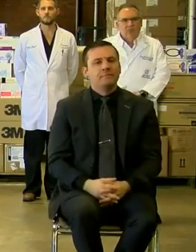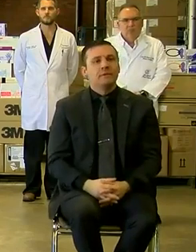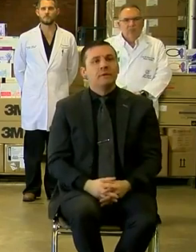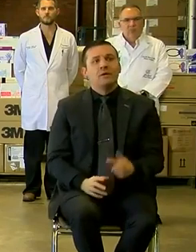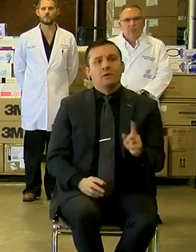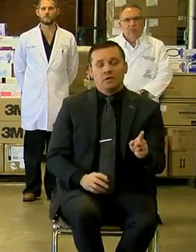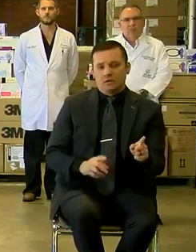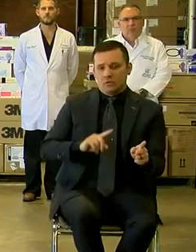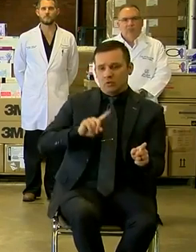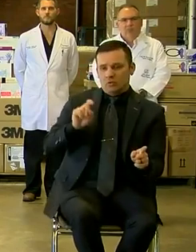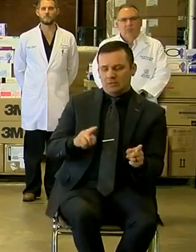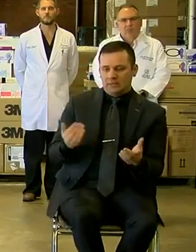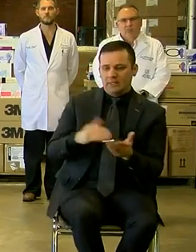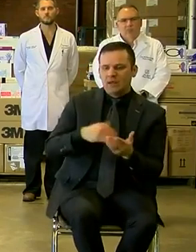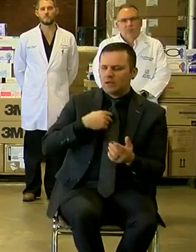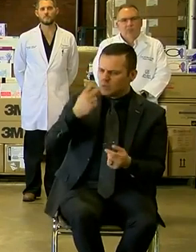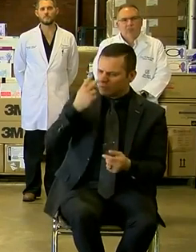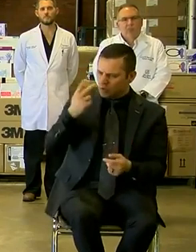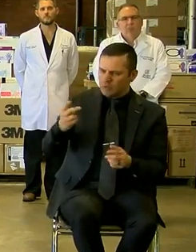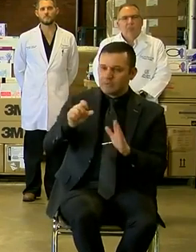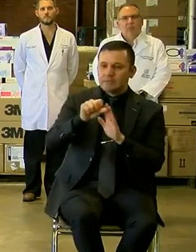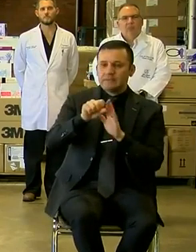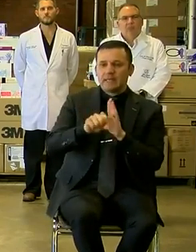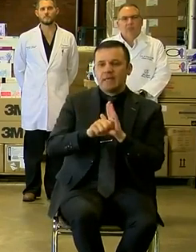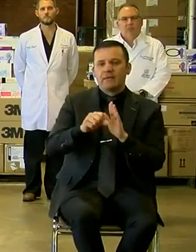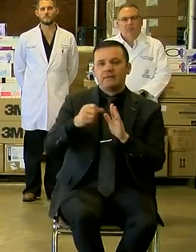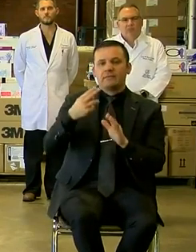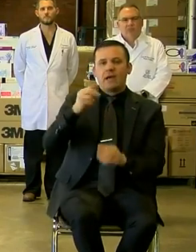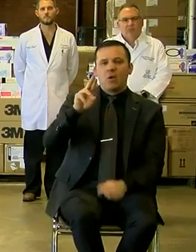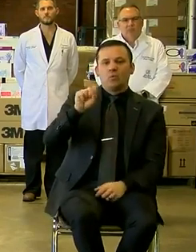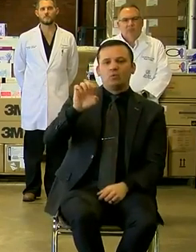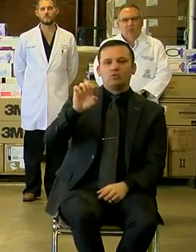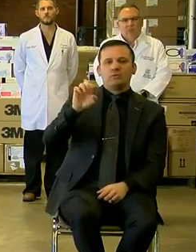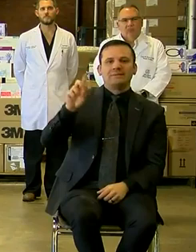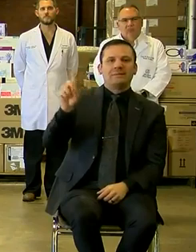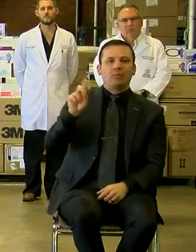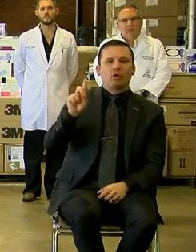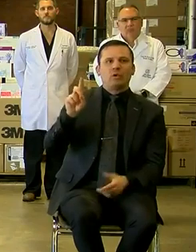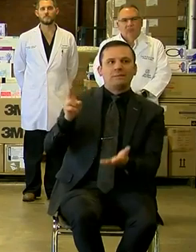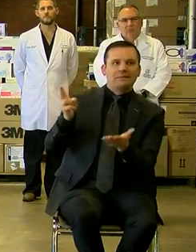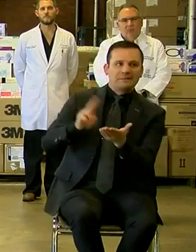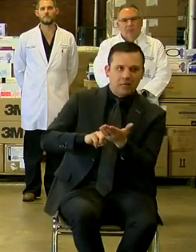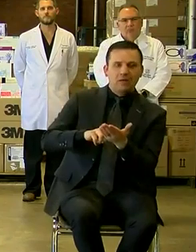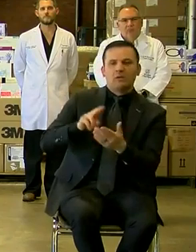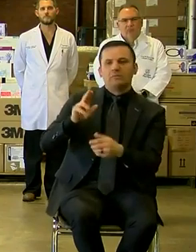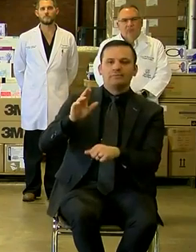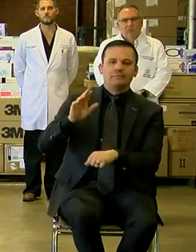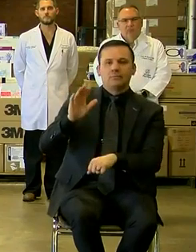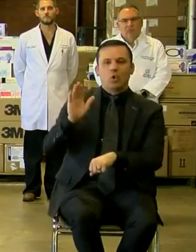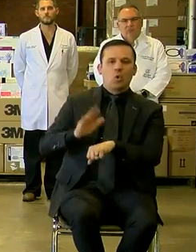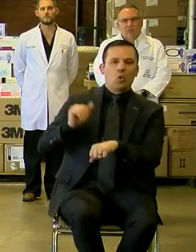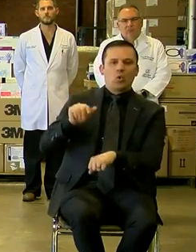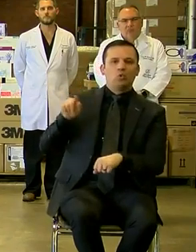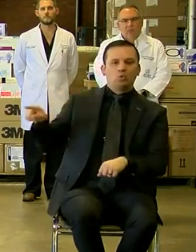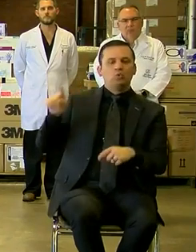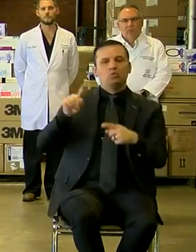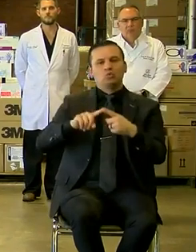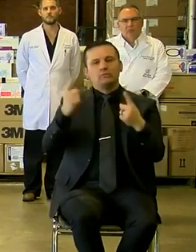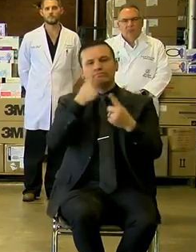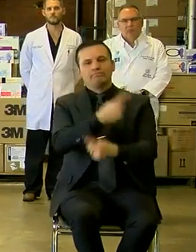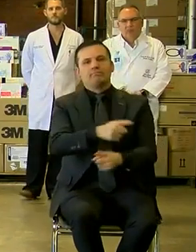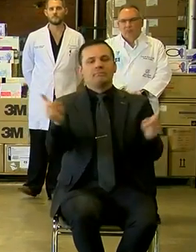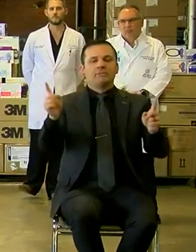I'm sure that thought that state has set a craft, primarily all of them, by going to letter calling them to issue a statewide